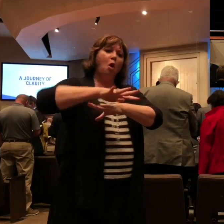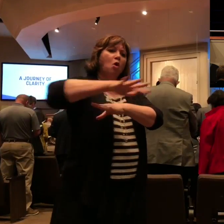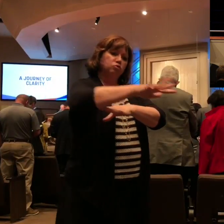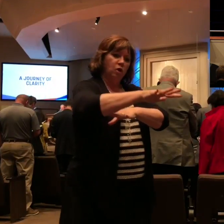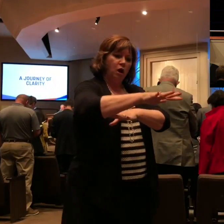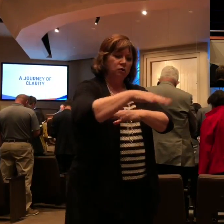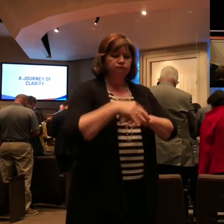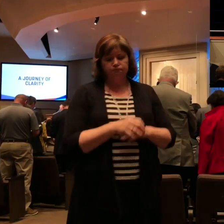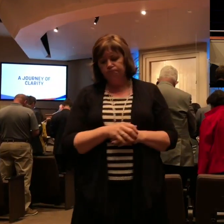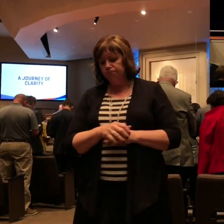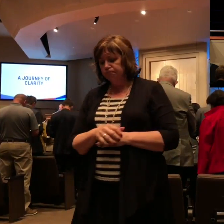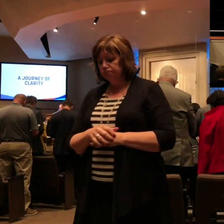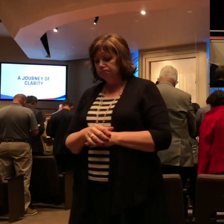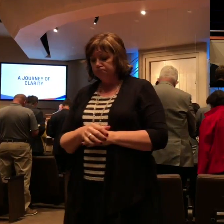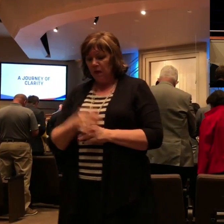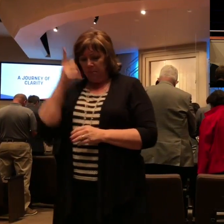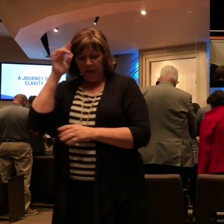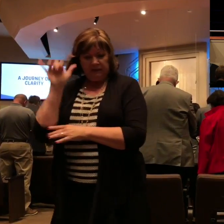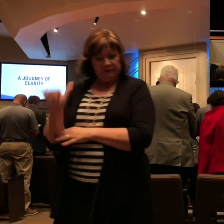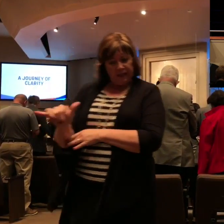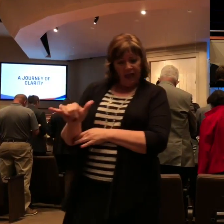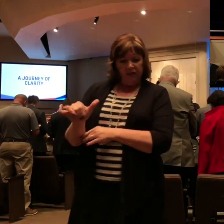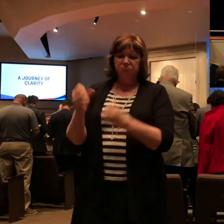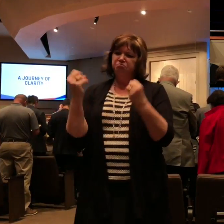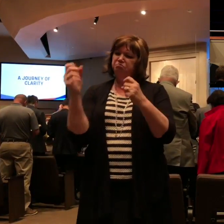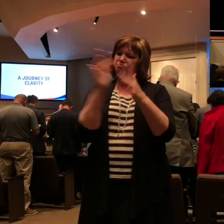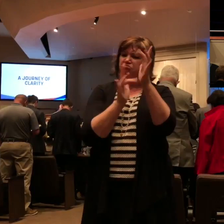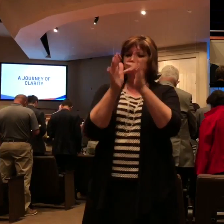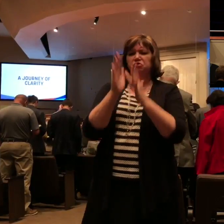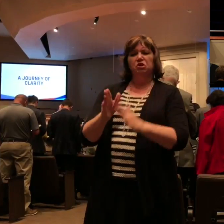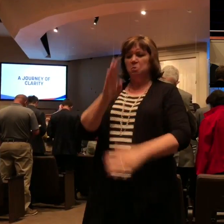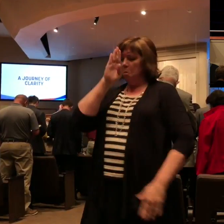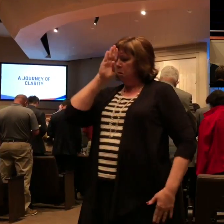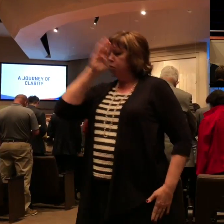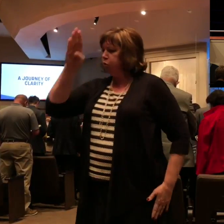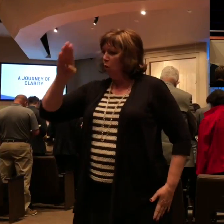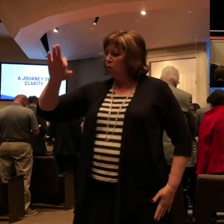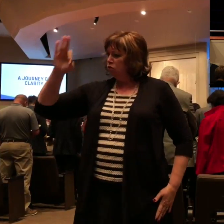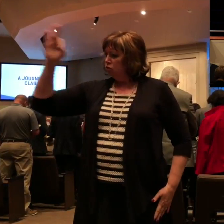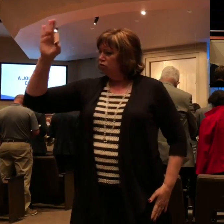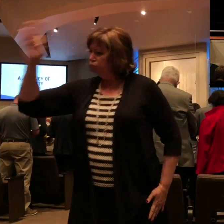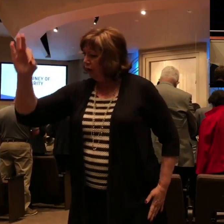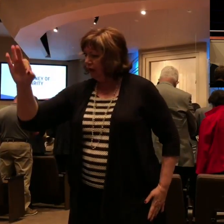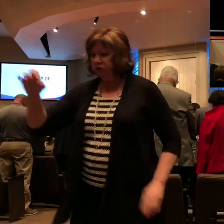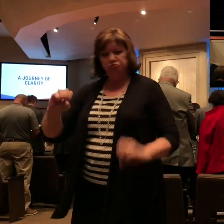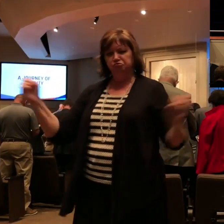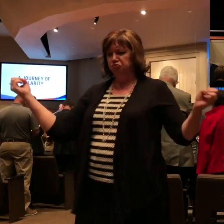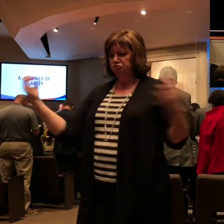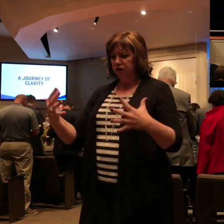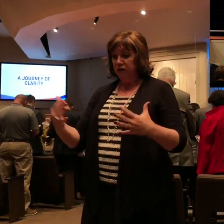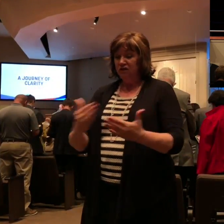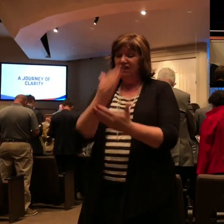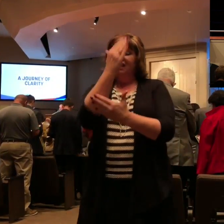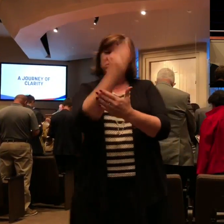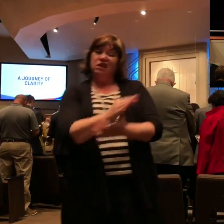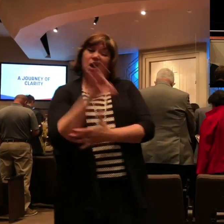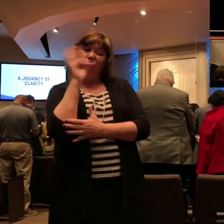much more bold to speak the word without fear. Some indeed preach Christ even of envy and strife, and some also of